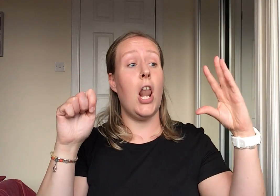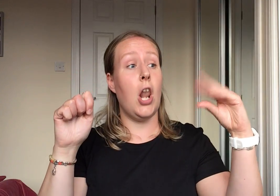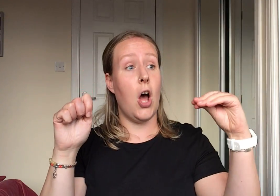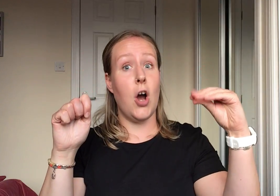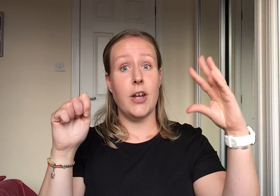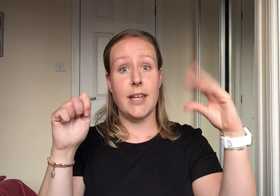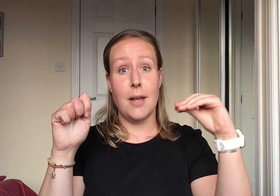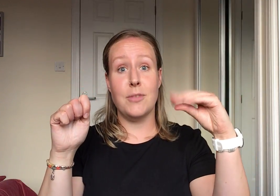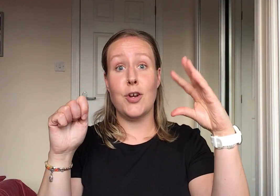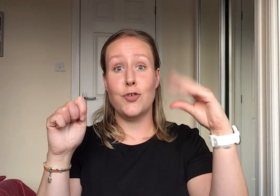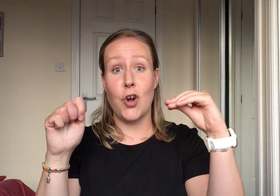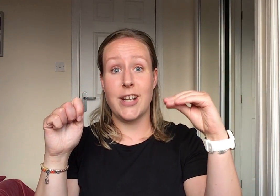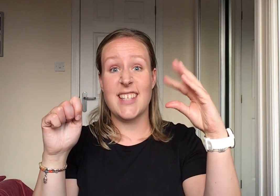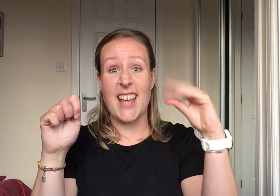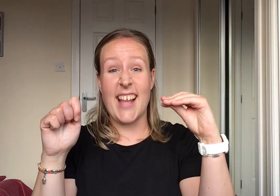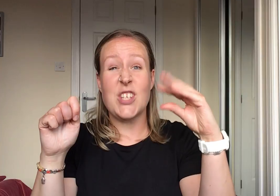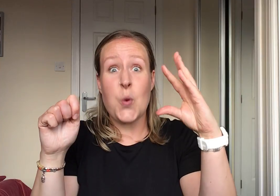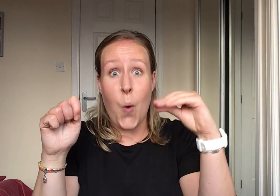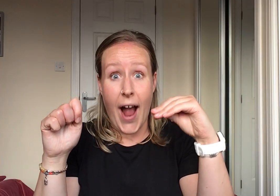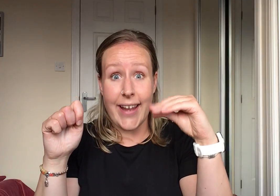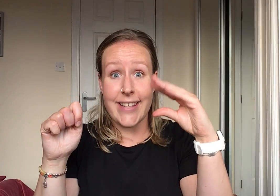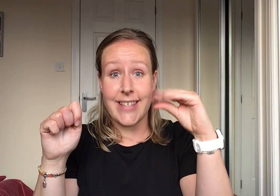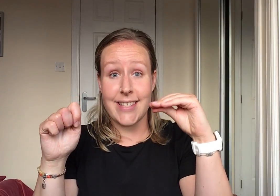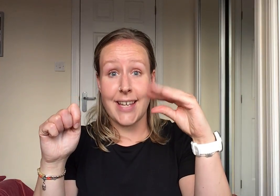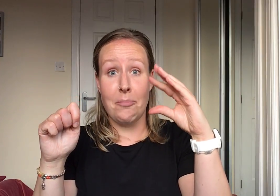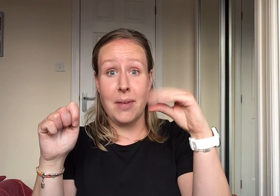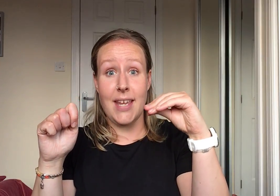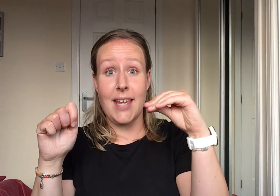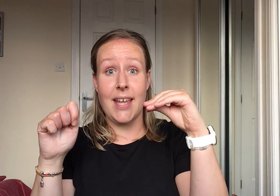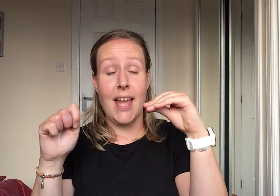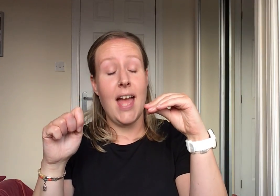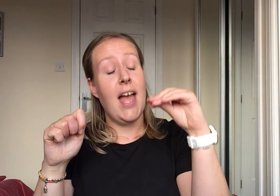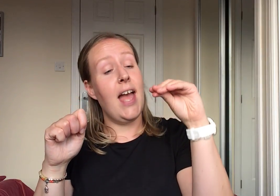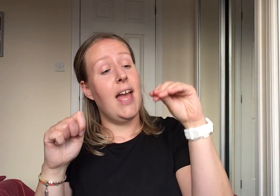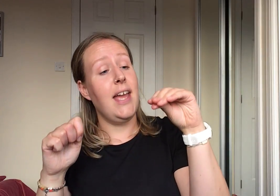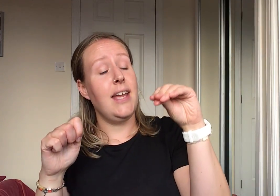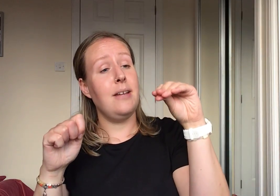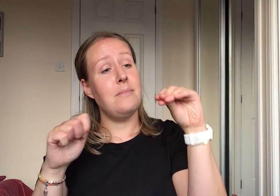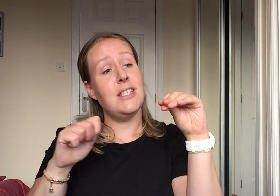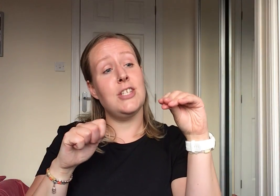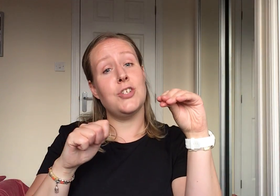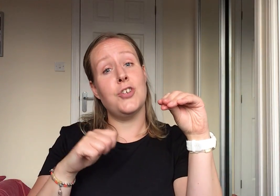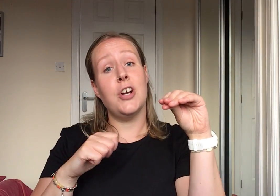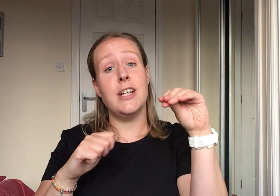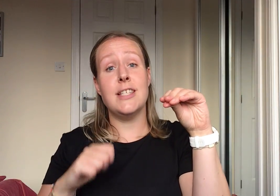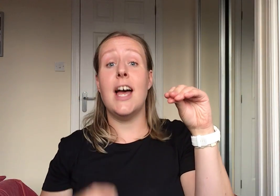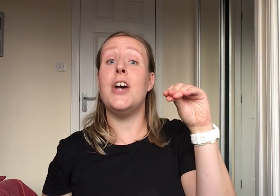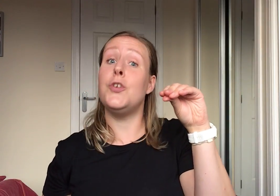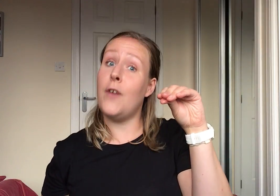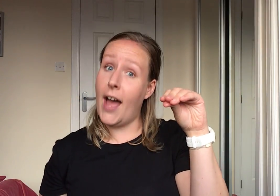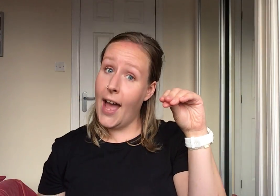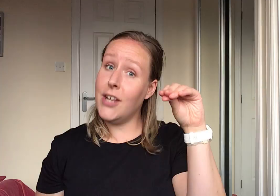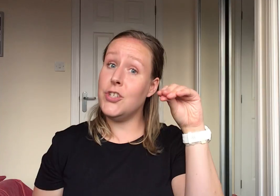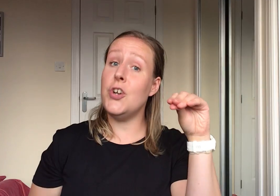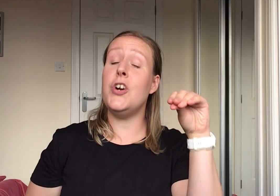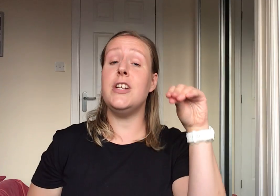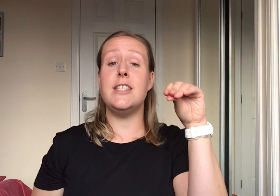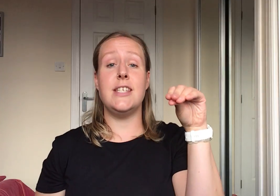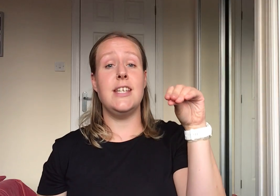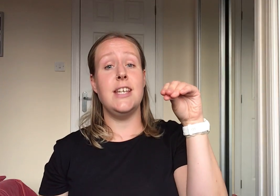Along came a crocodile as quiet as can be. Hey Mr. Crocodile you've had your tea.